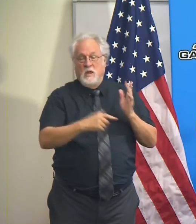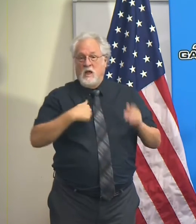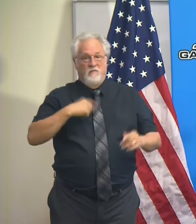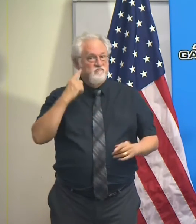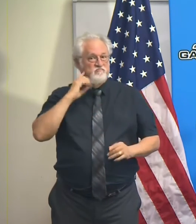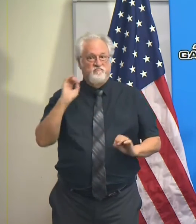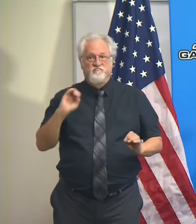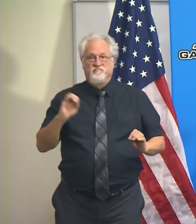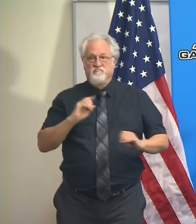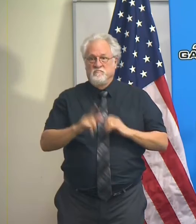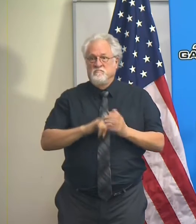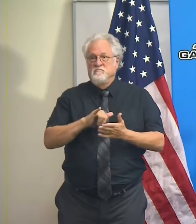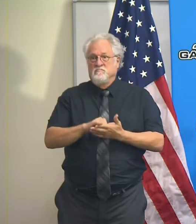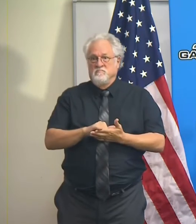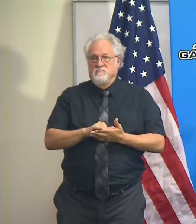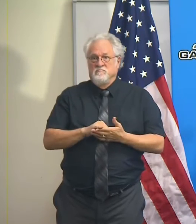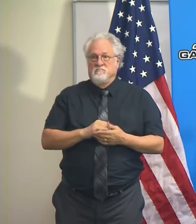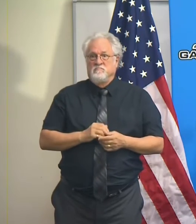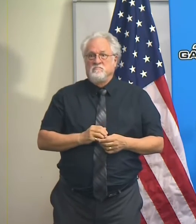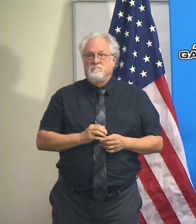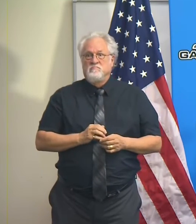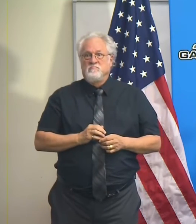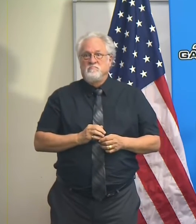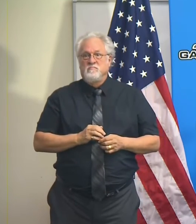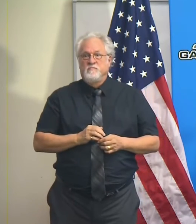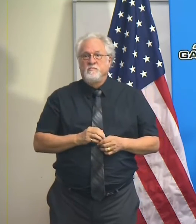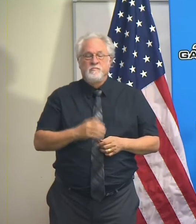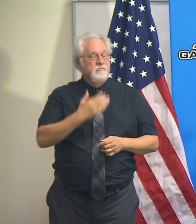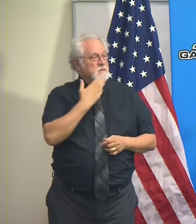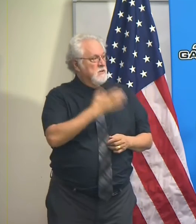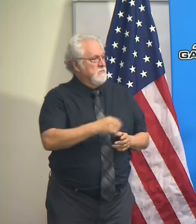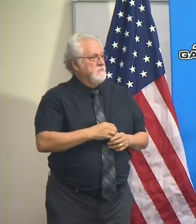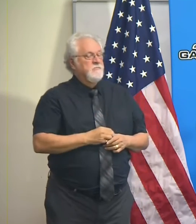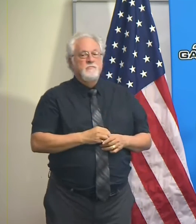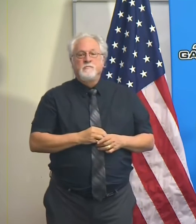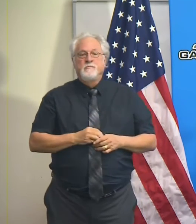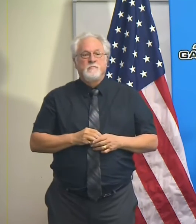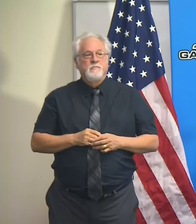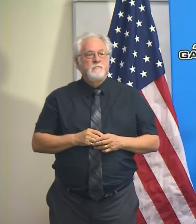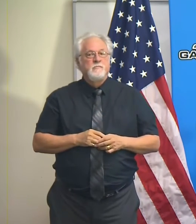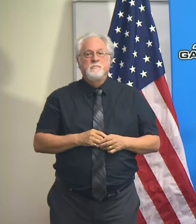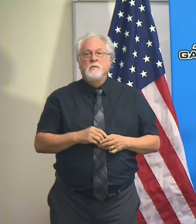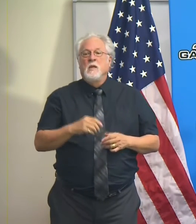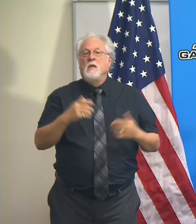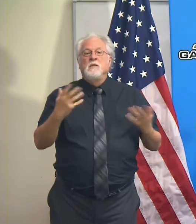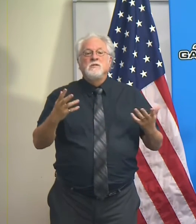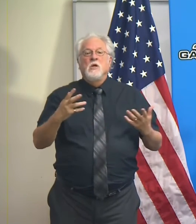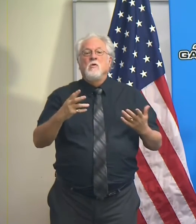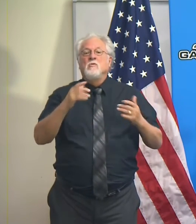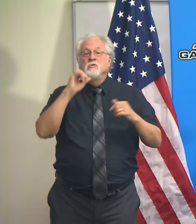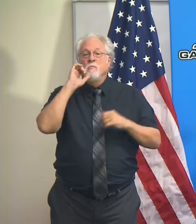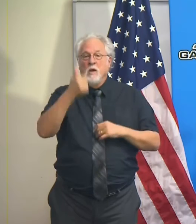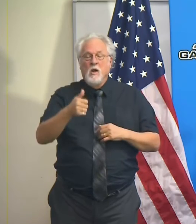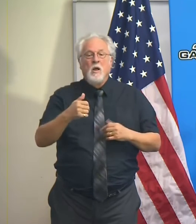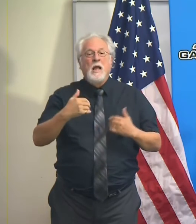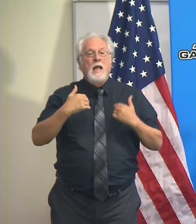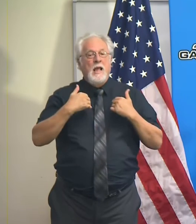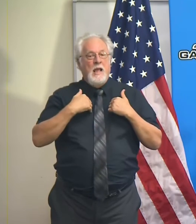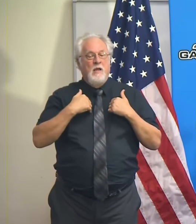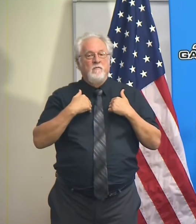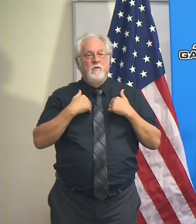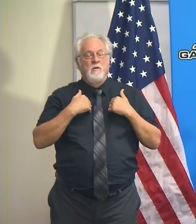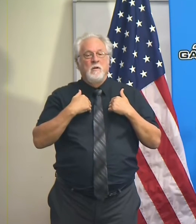I have not received that report. Yes. So look, tomorrow I've got